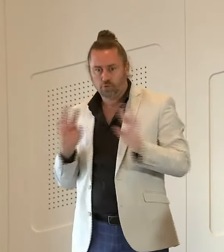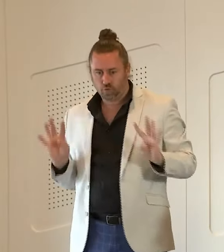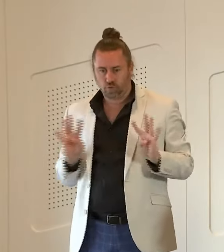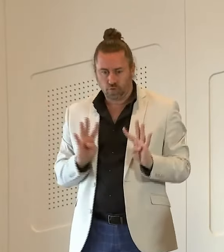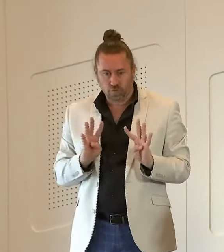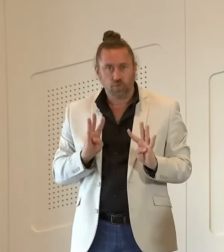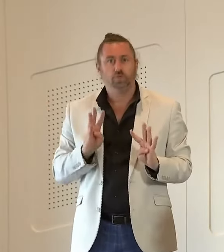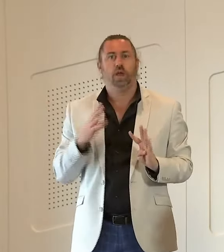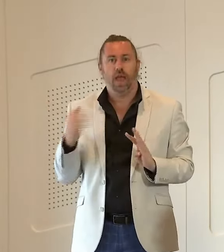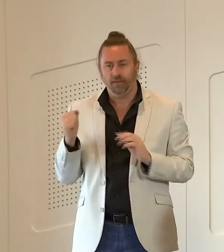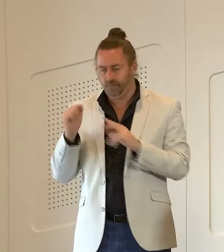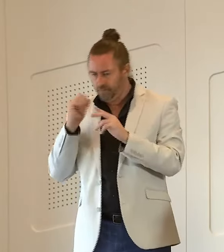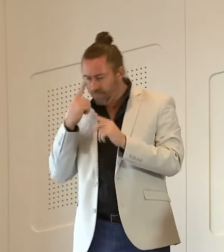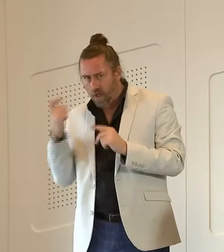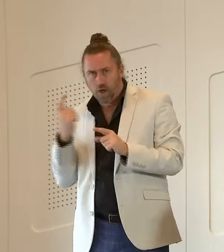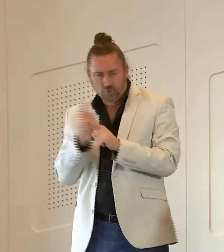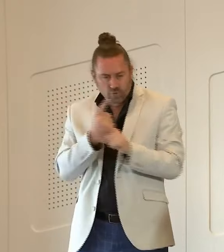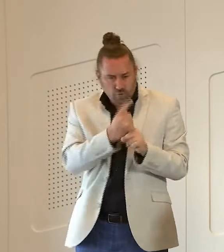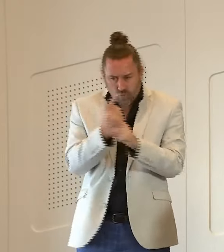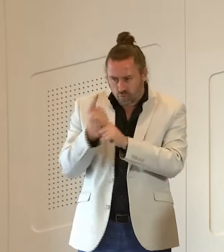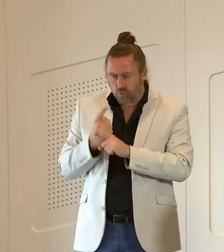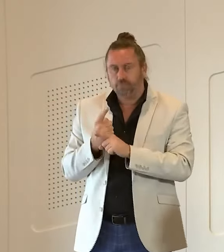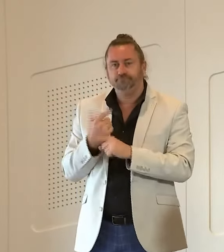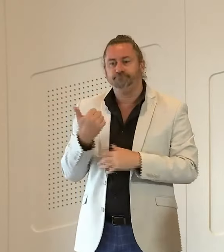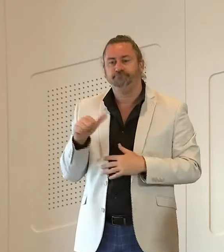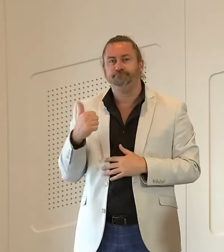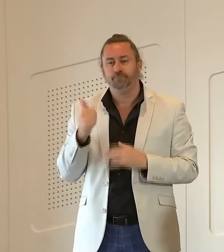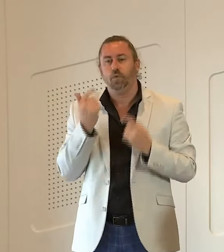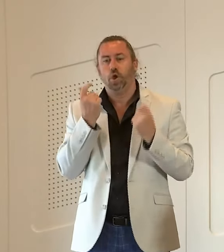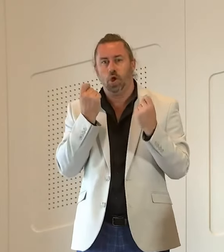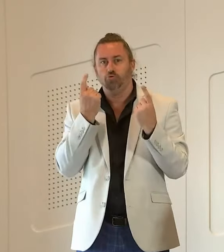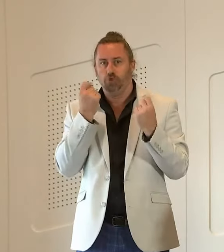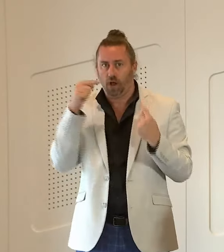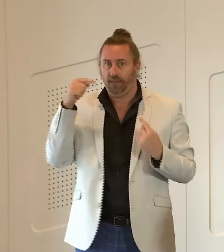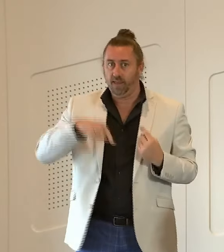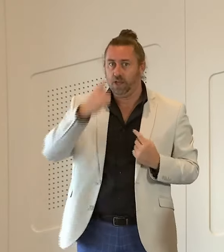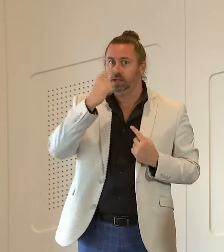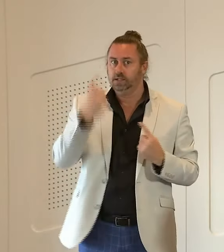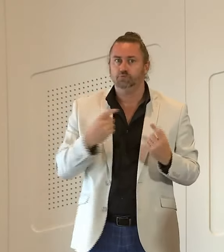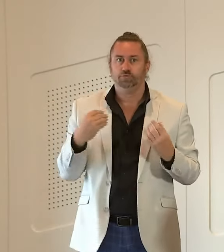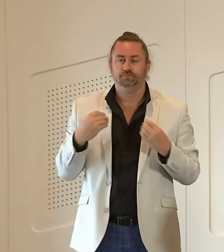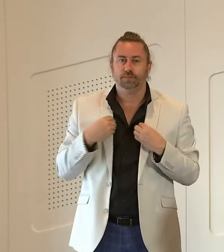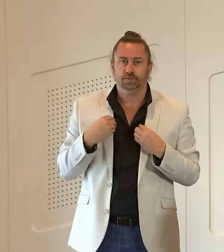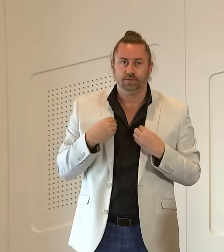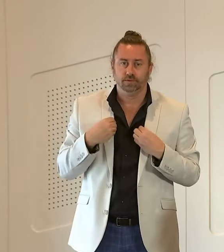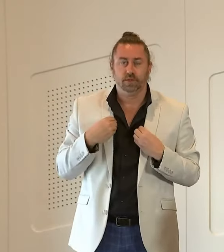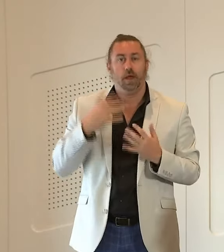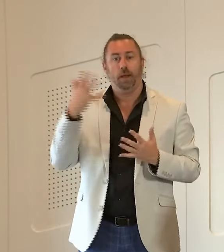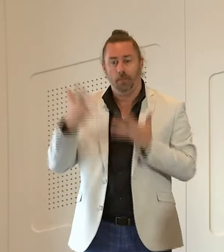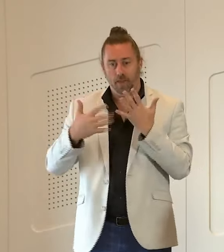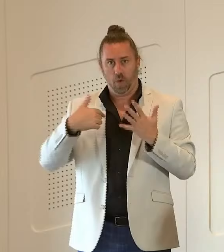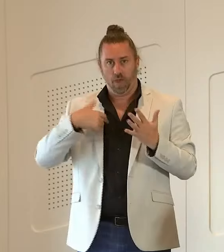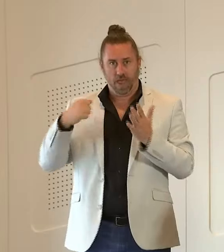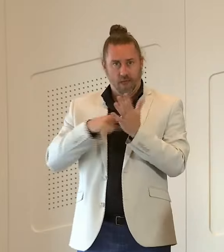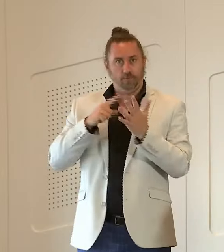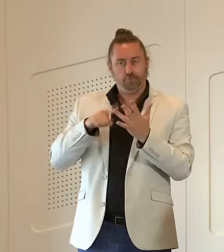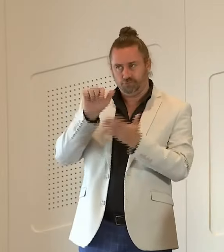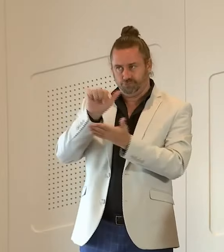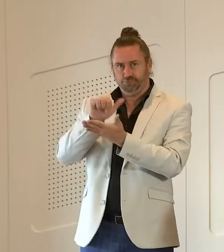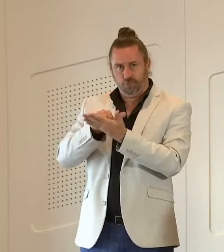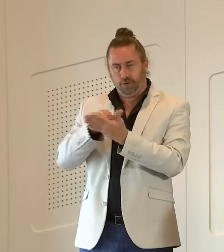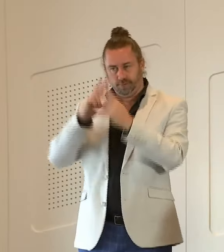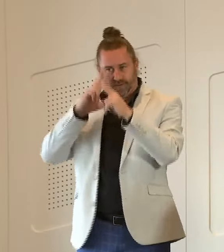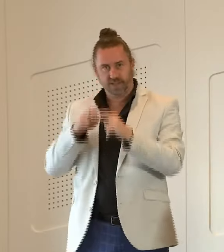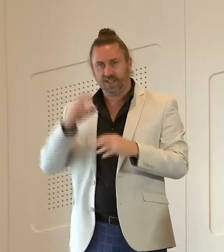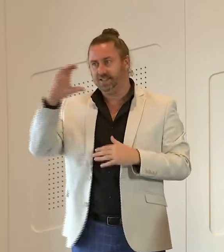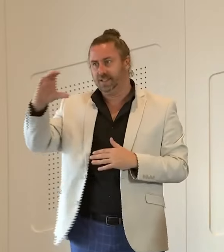number of findings we take this incredibly seriously and we have a very strong response as the premier